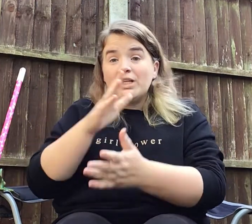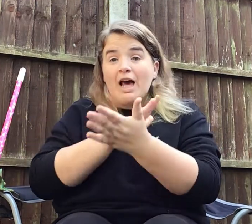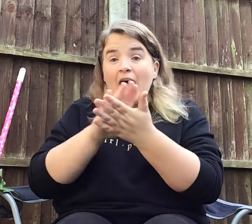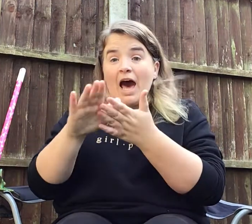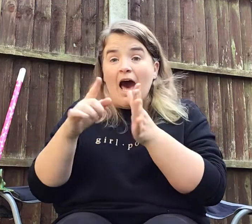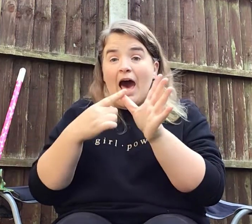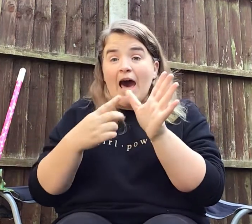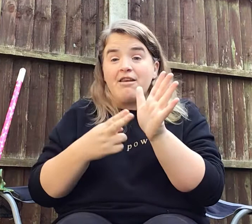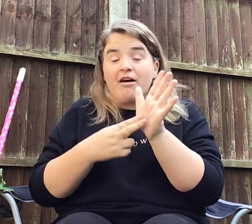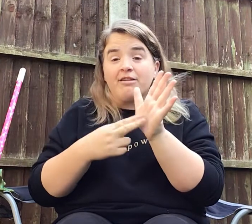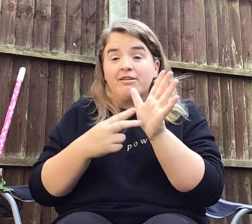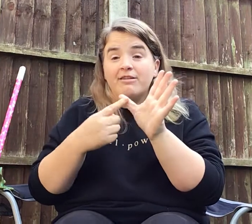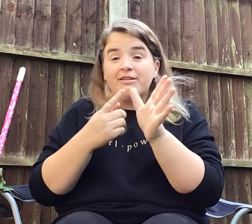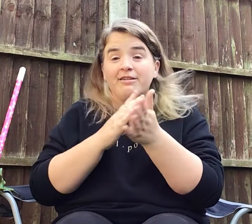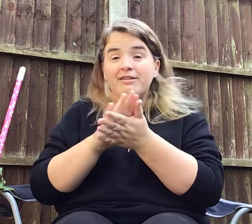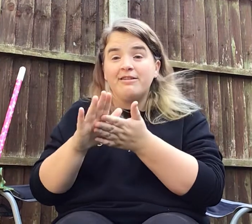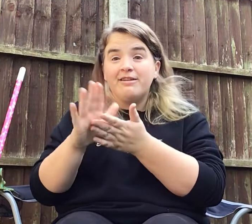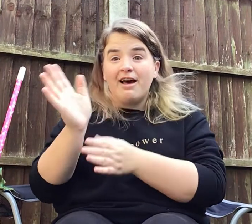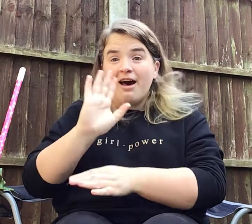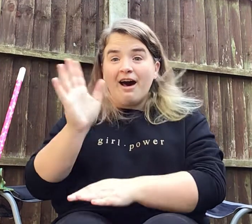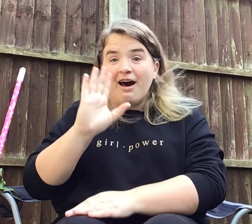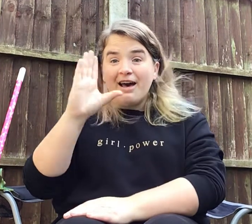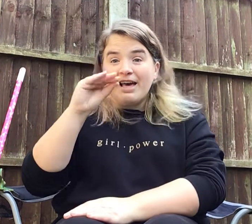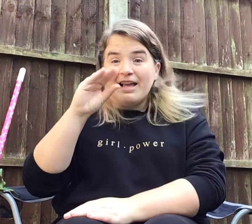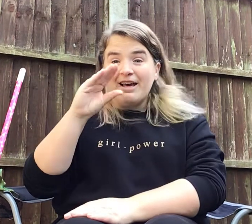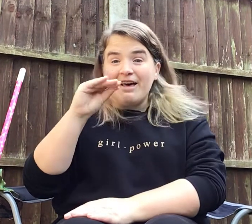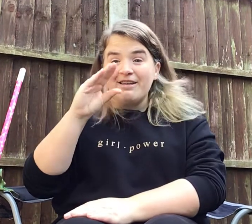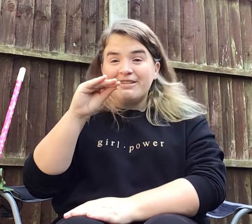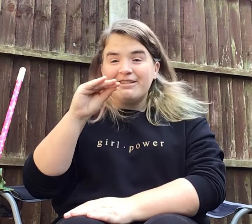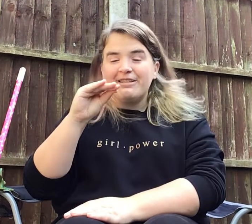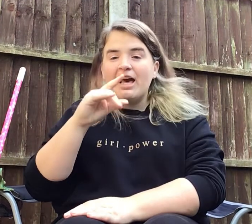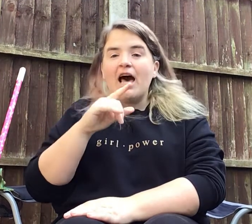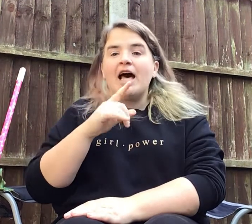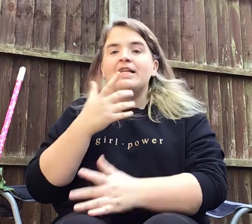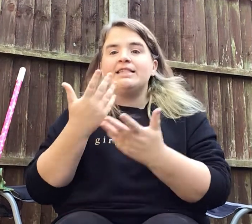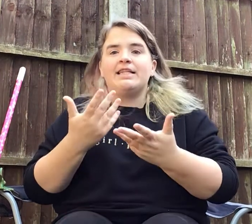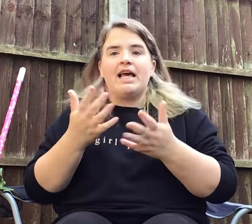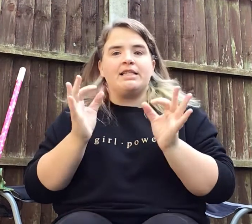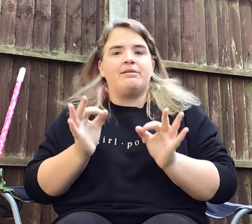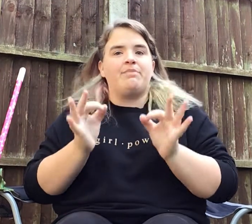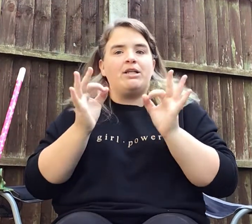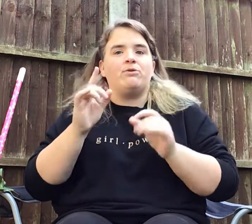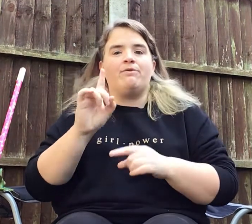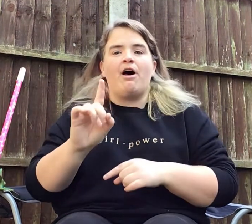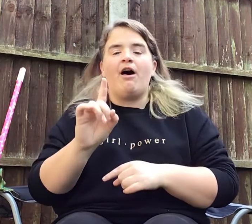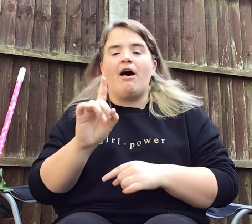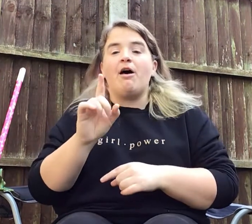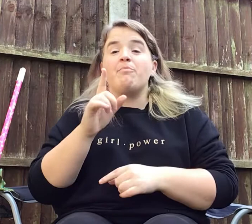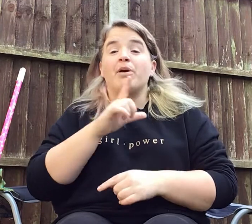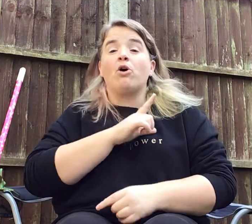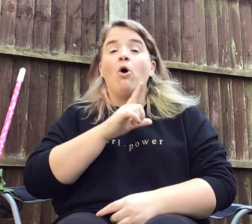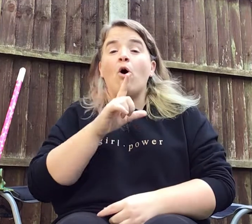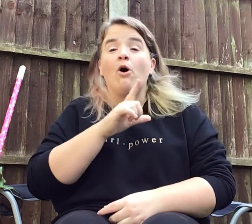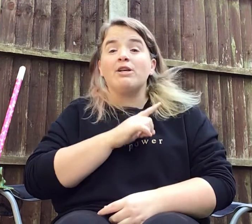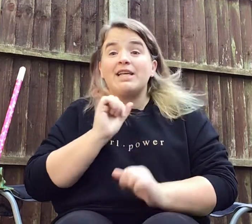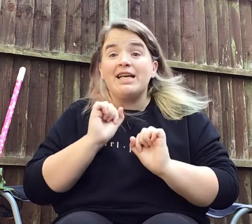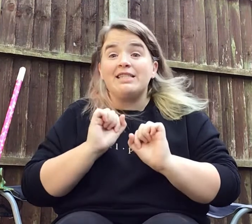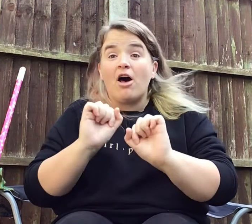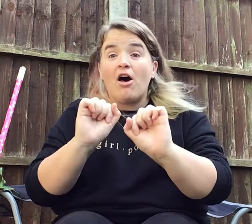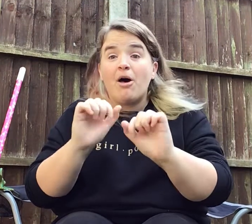Hannah. Hi Hannah. Today is special for her because it's her